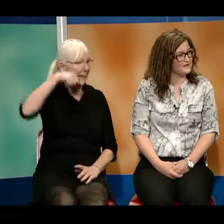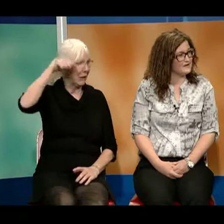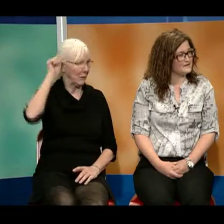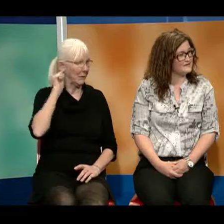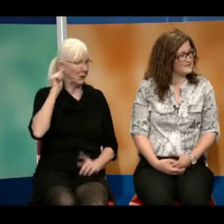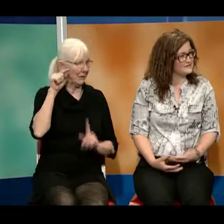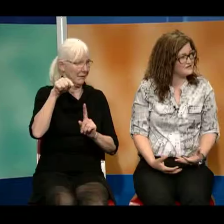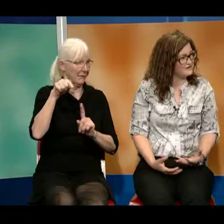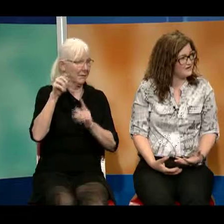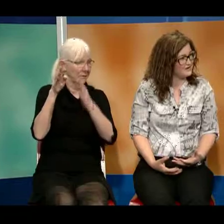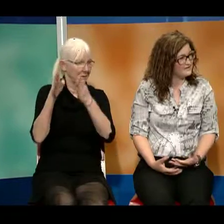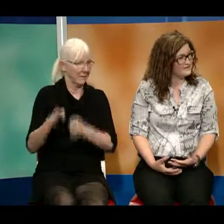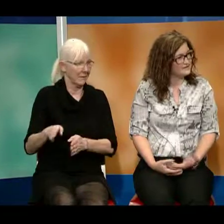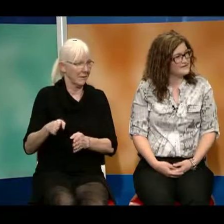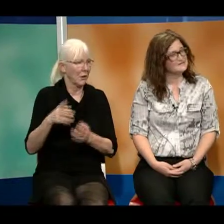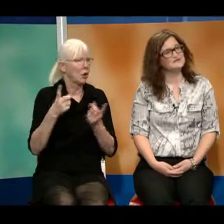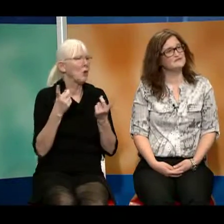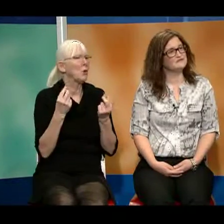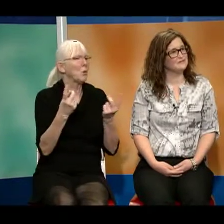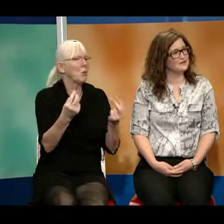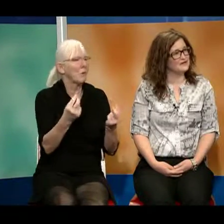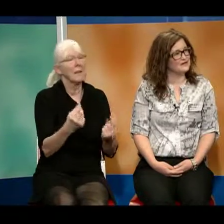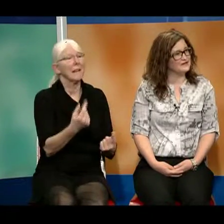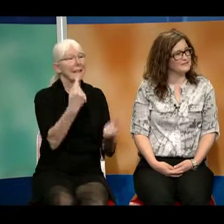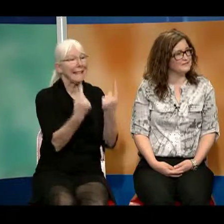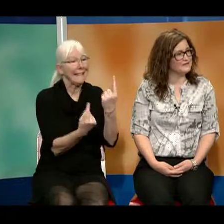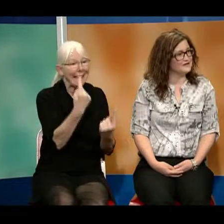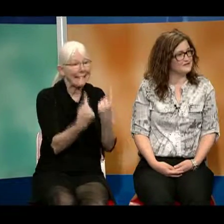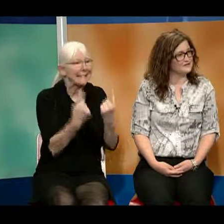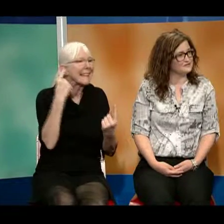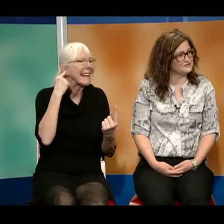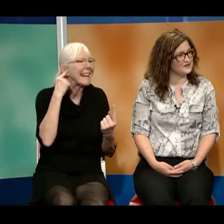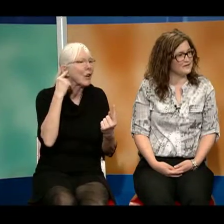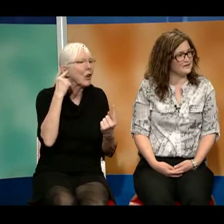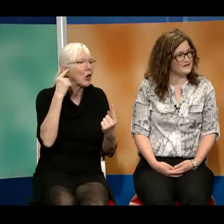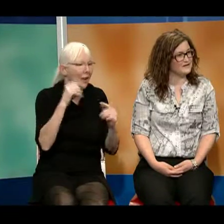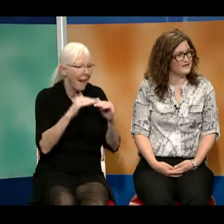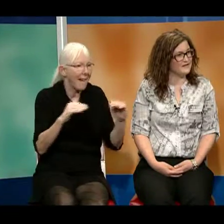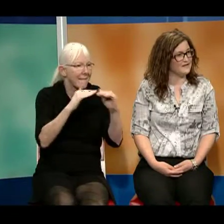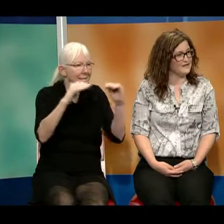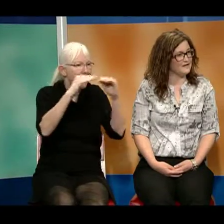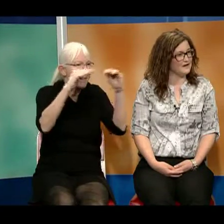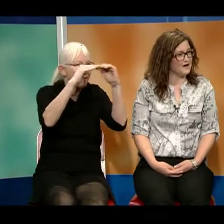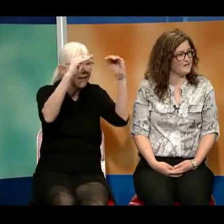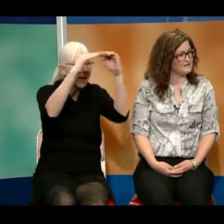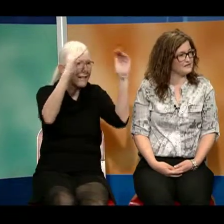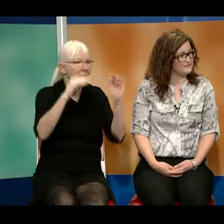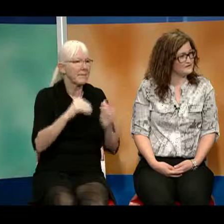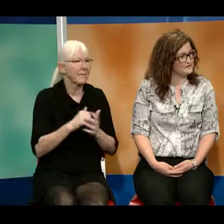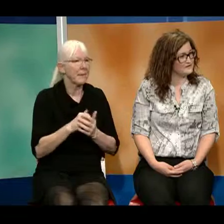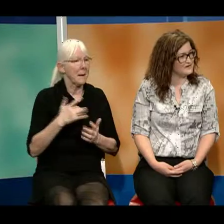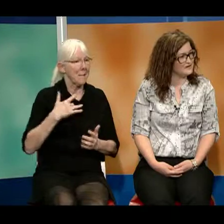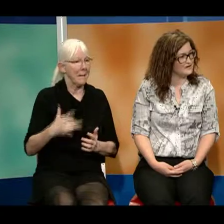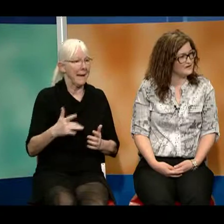test your hearing. So typically individuals come in and they are having difficulty hearing,